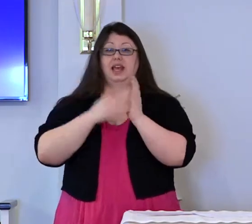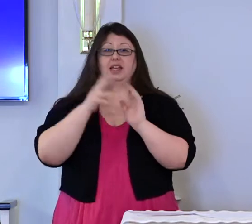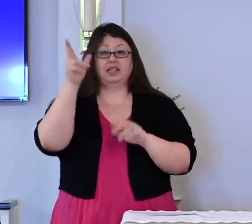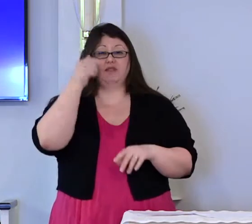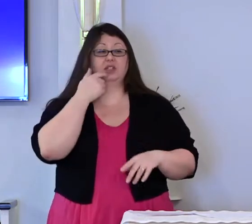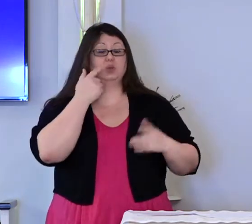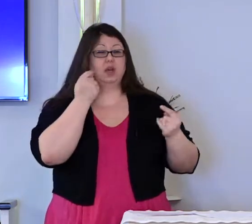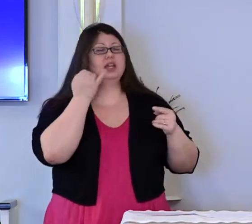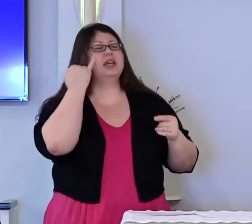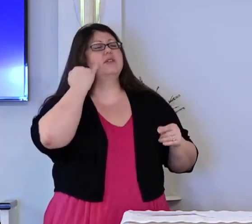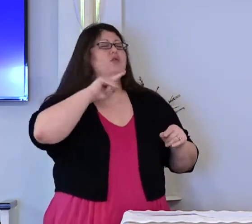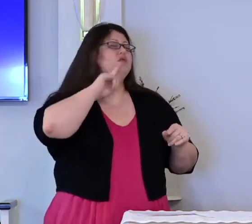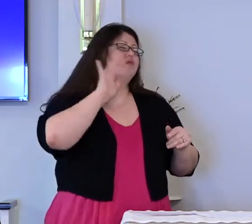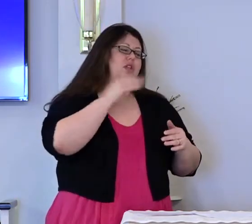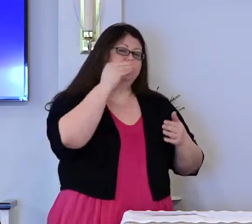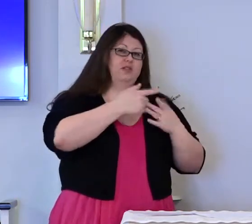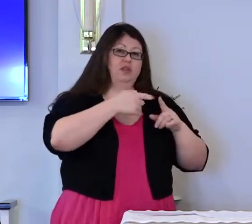God,